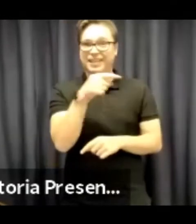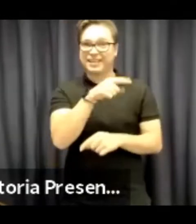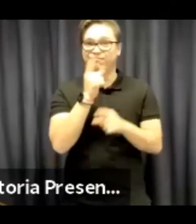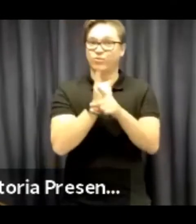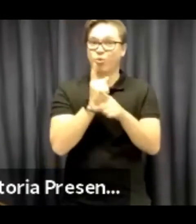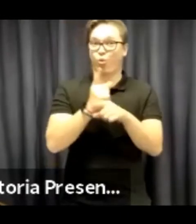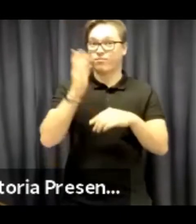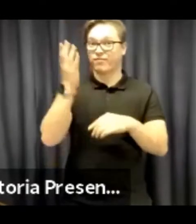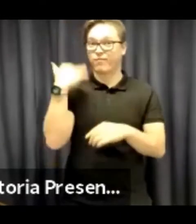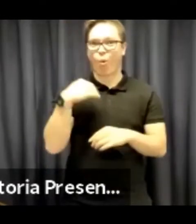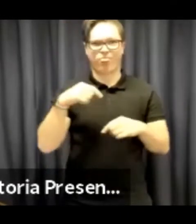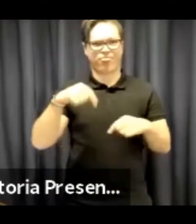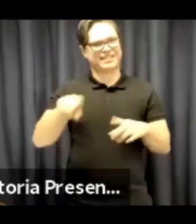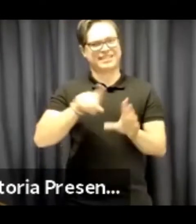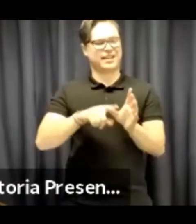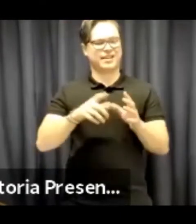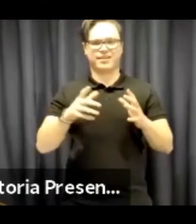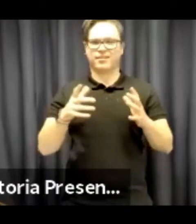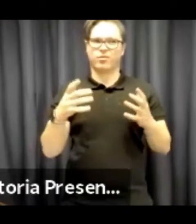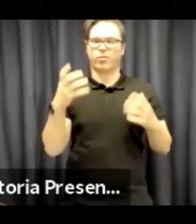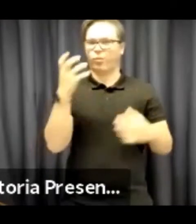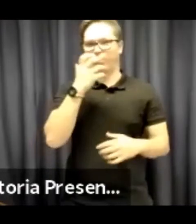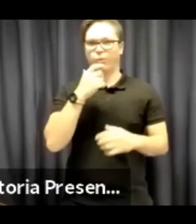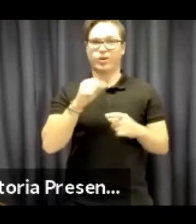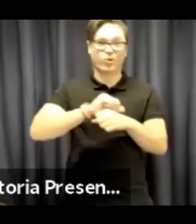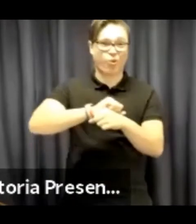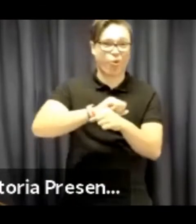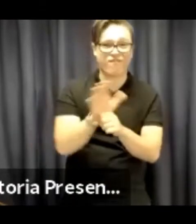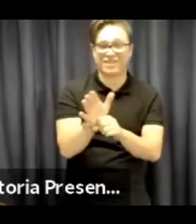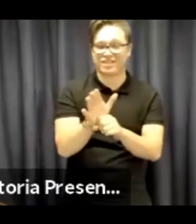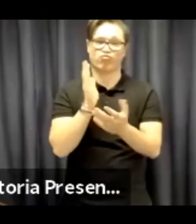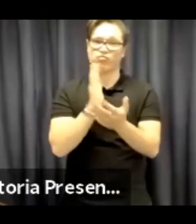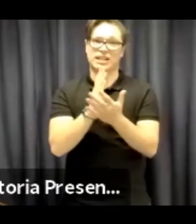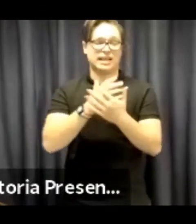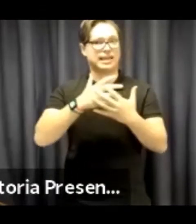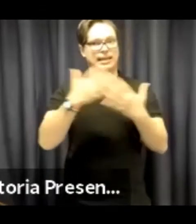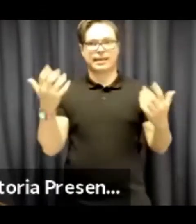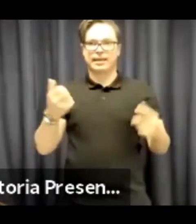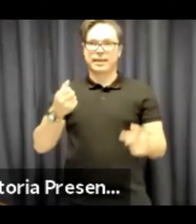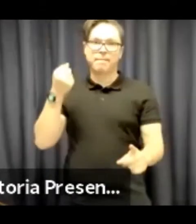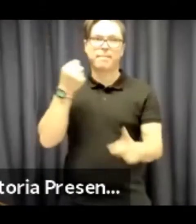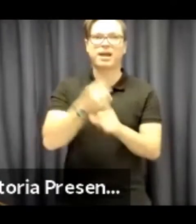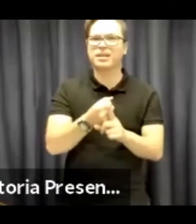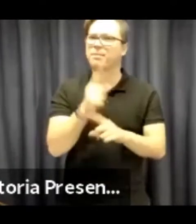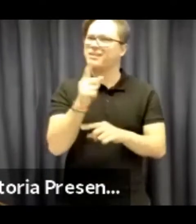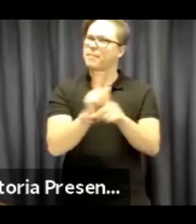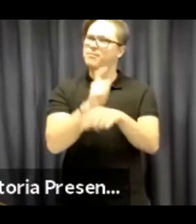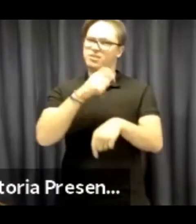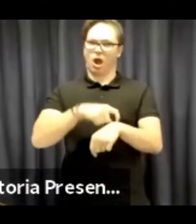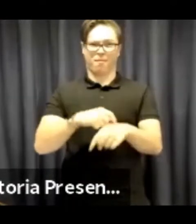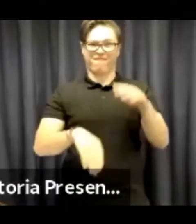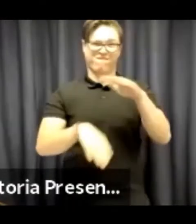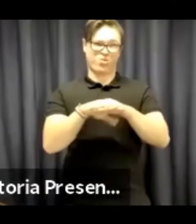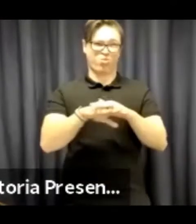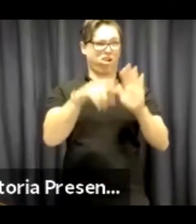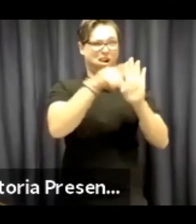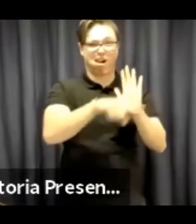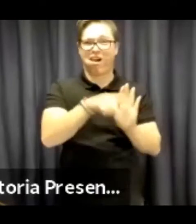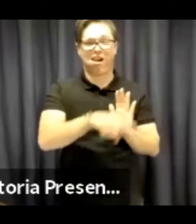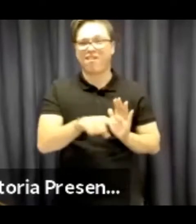Like Kathy mentioned previously, this year has been extraordinary with COVID-19. had huge implications but at the same